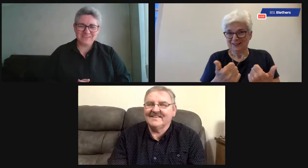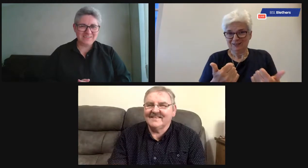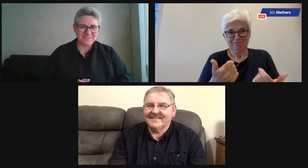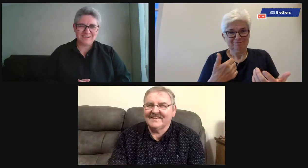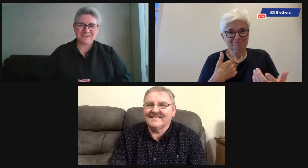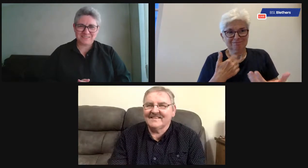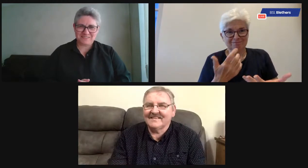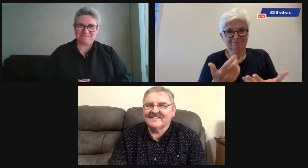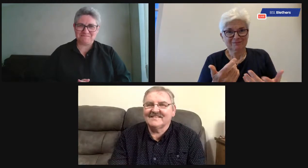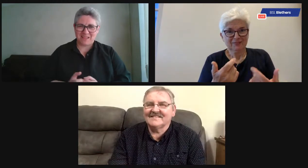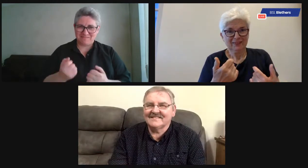Wow.